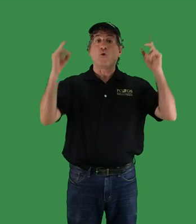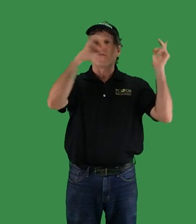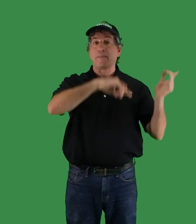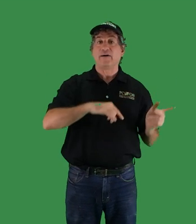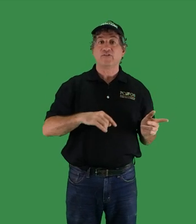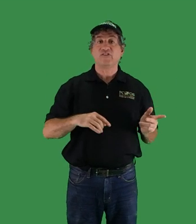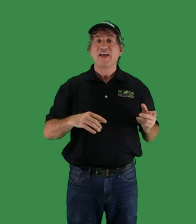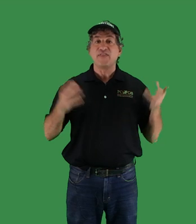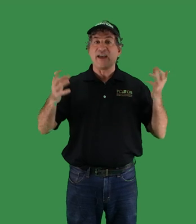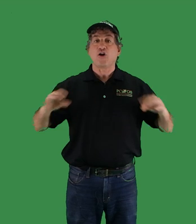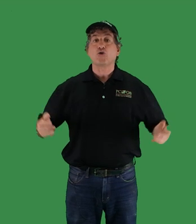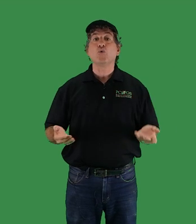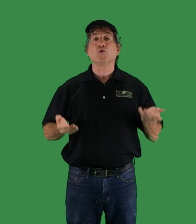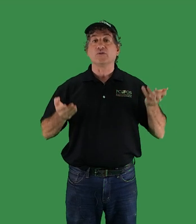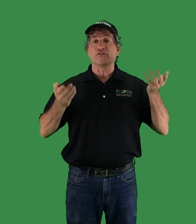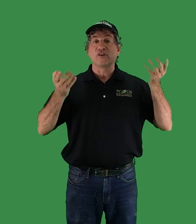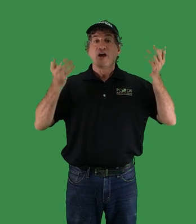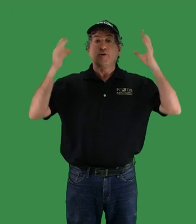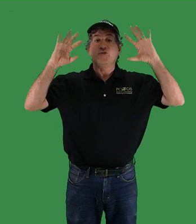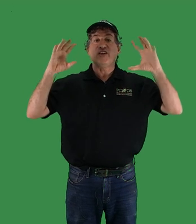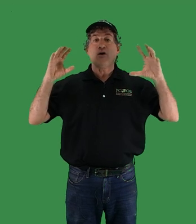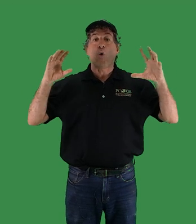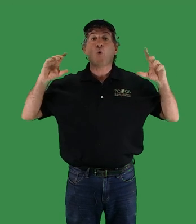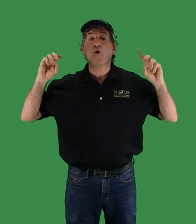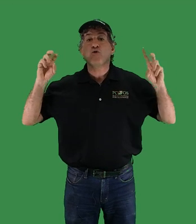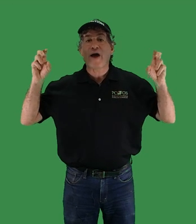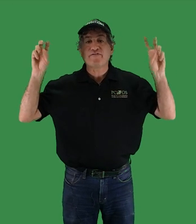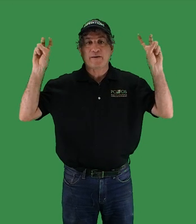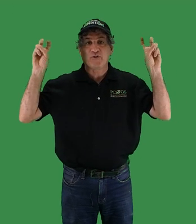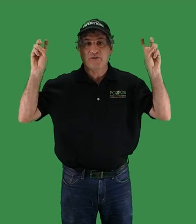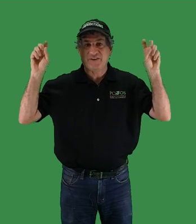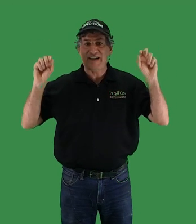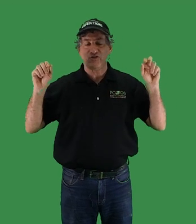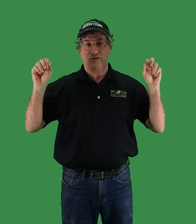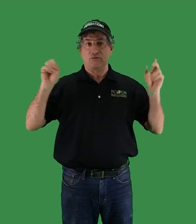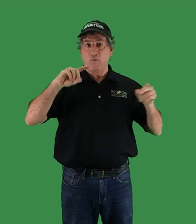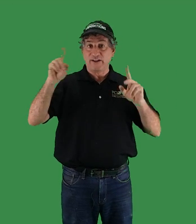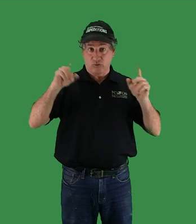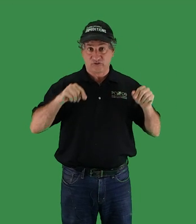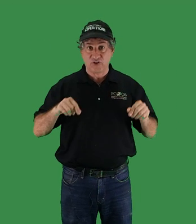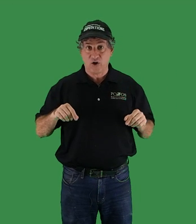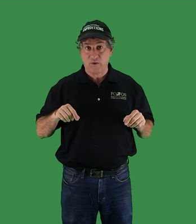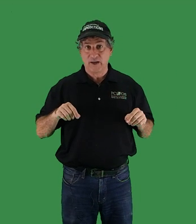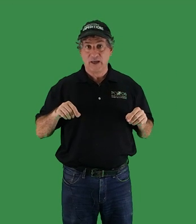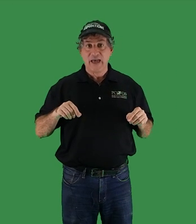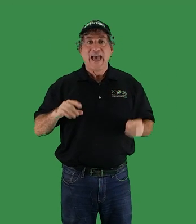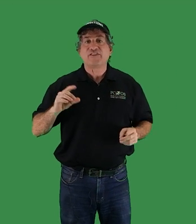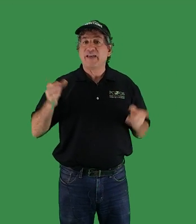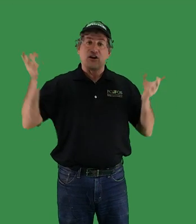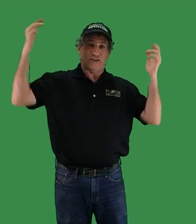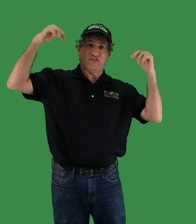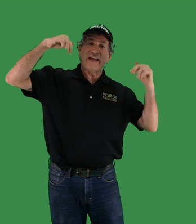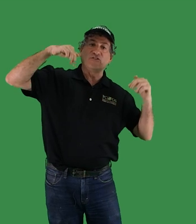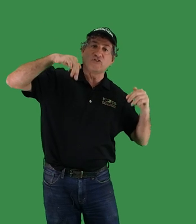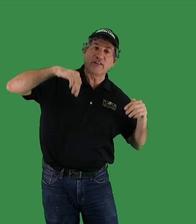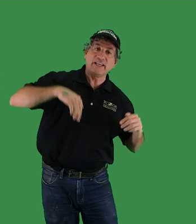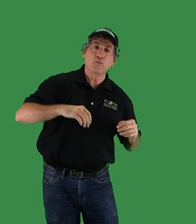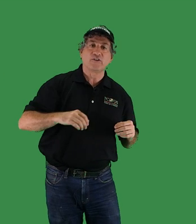over mountains, the air cools, producing orographic precipitation, rain or snow. As the air descends on the leeward